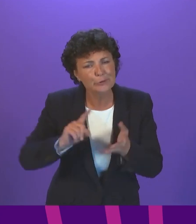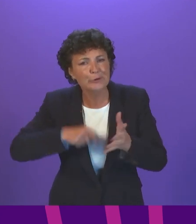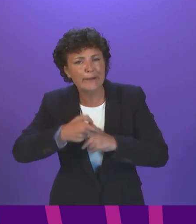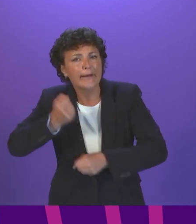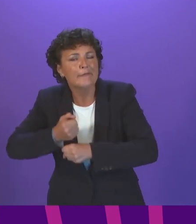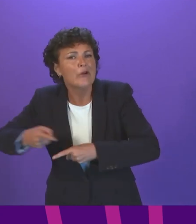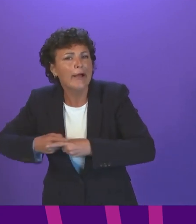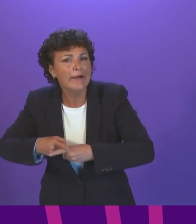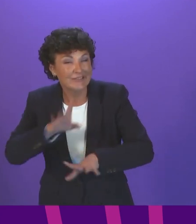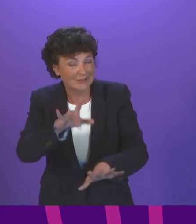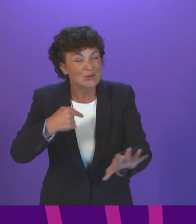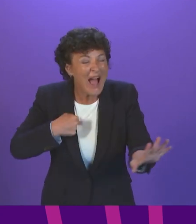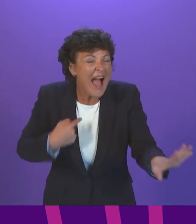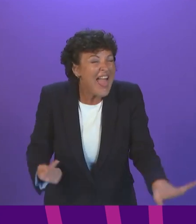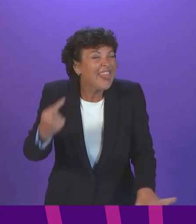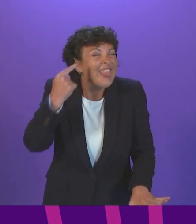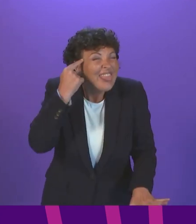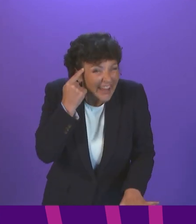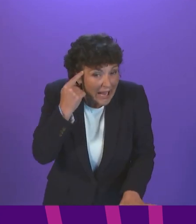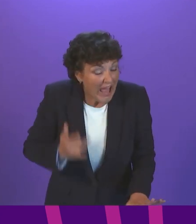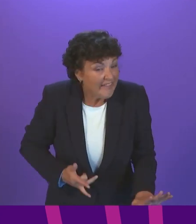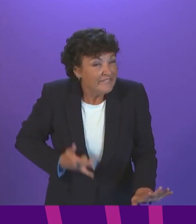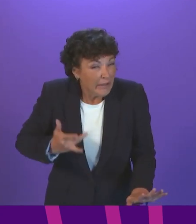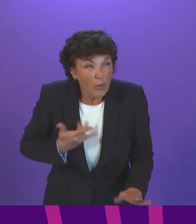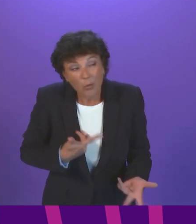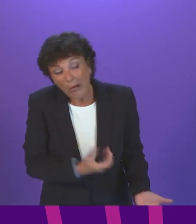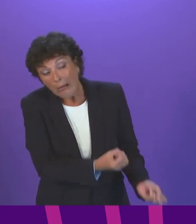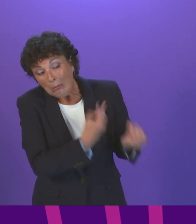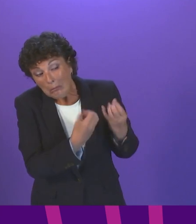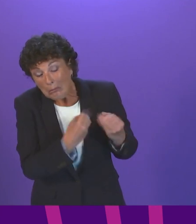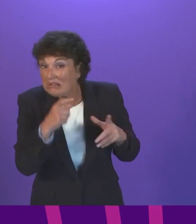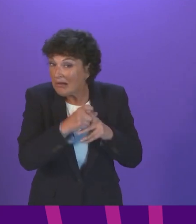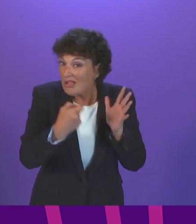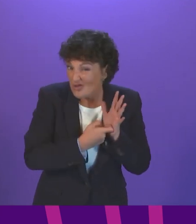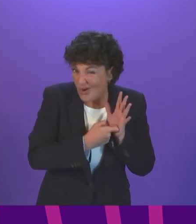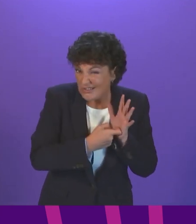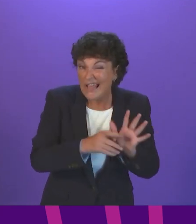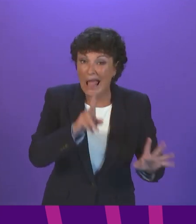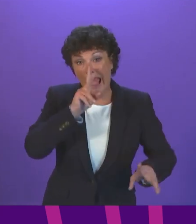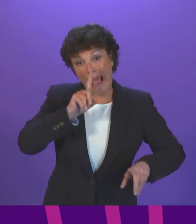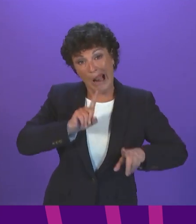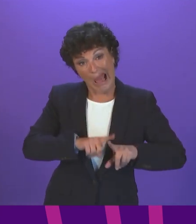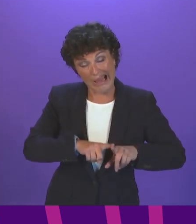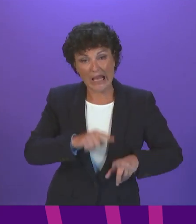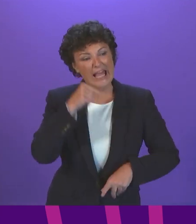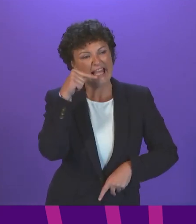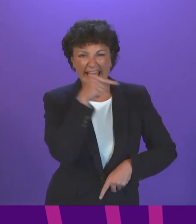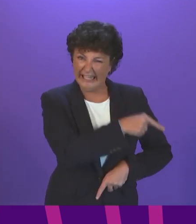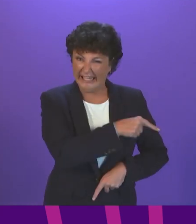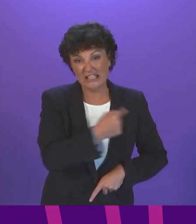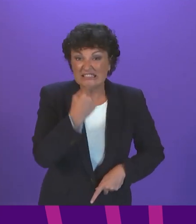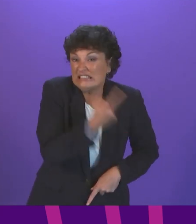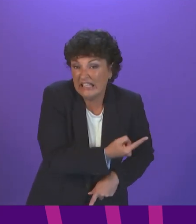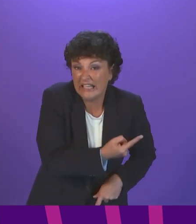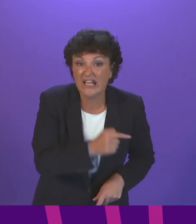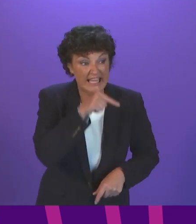And I suspect what we are hearing from Douglas Ross is a justification for the ridiculous